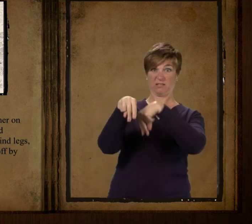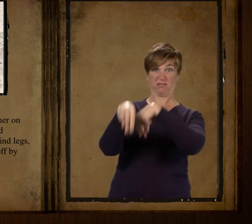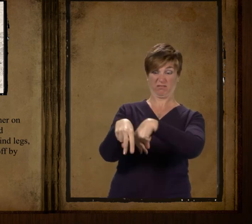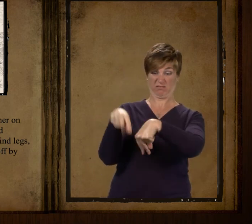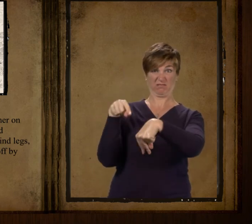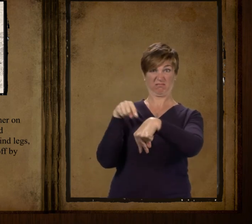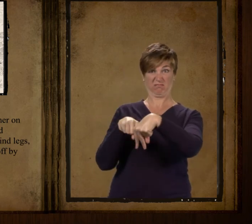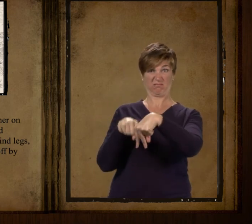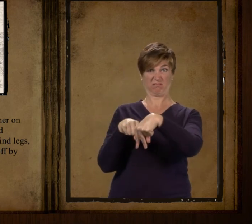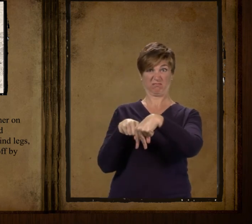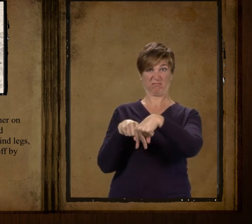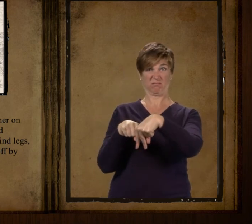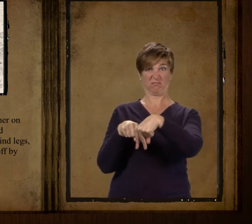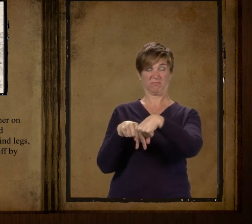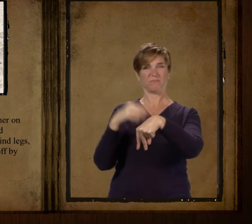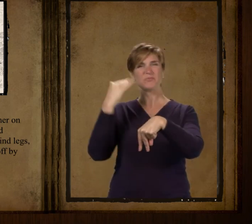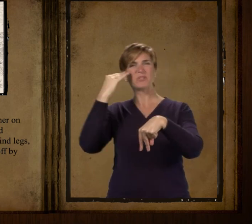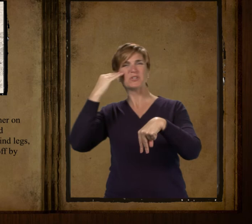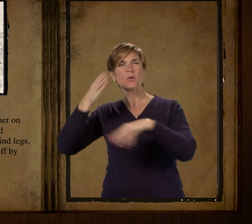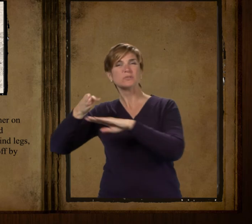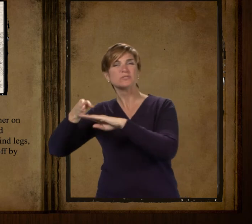because they'd been sawed off by a circular saw